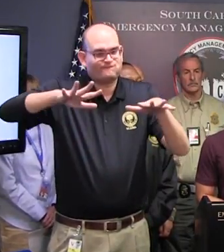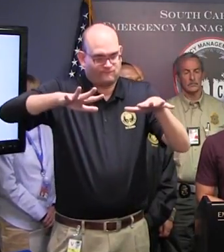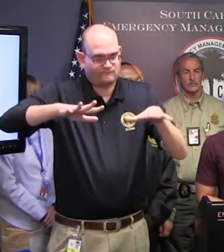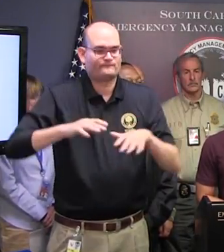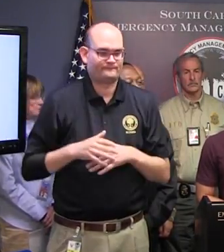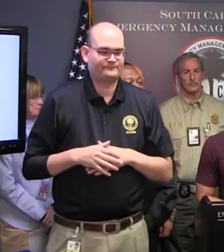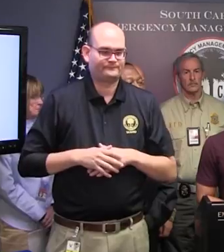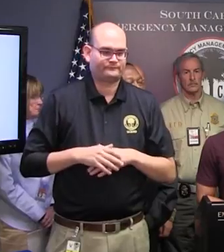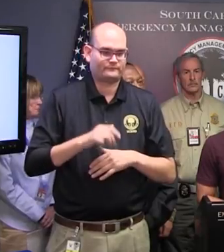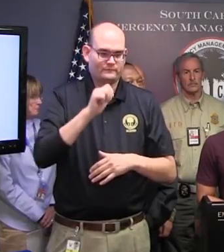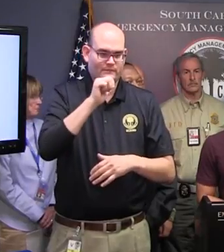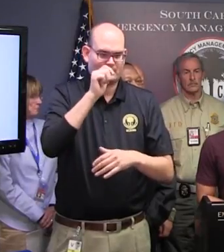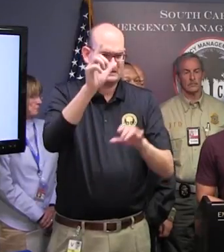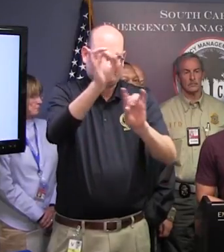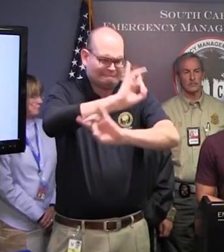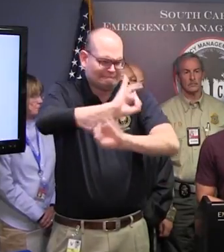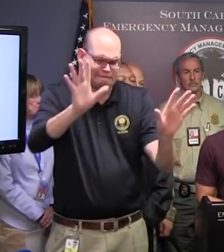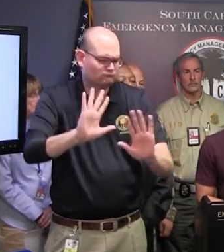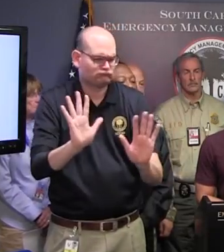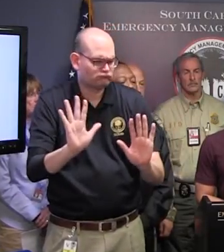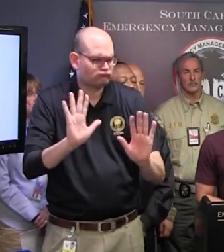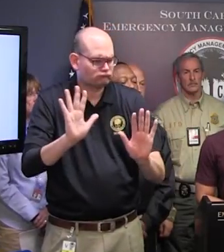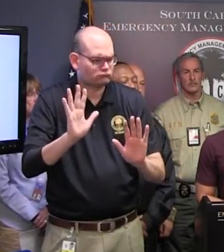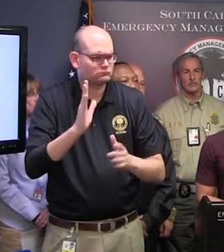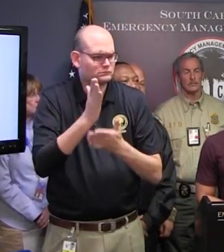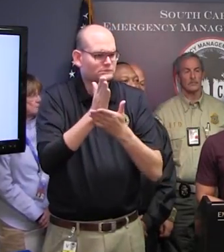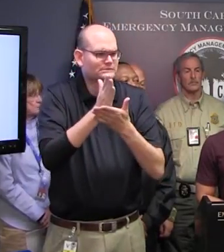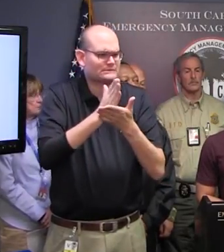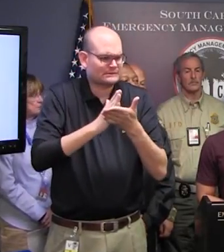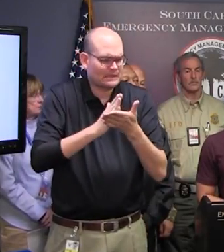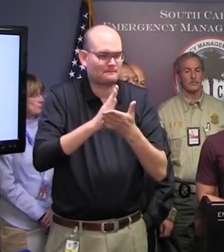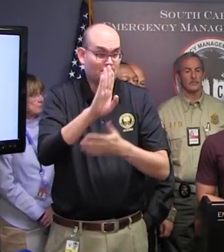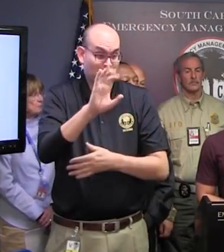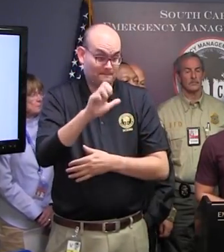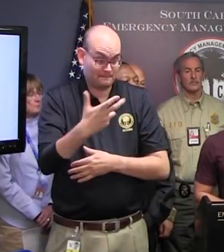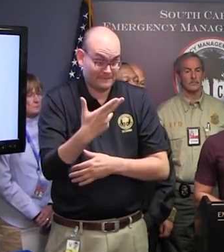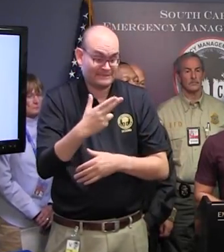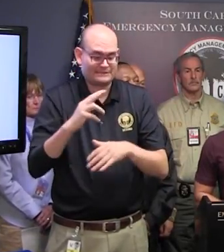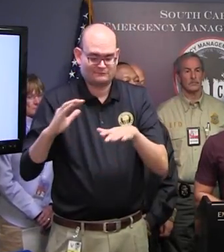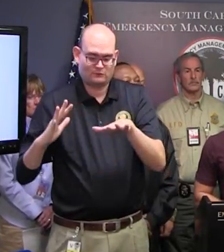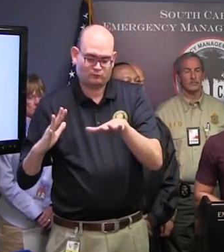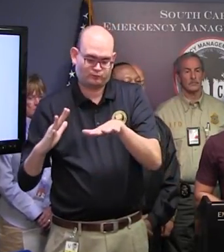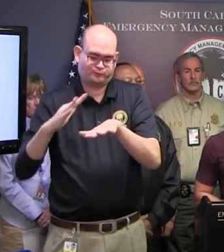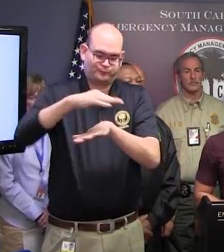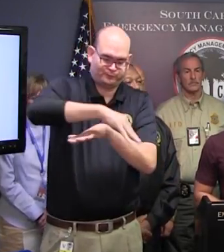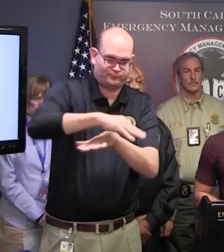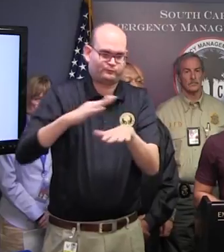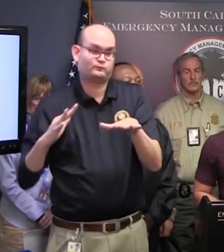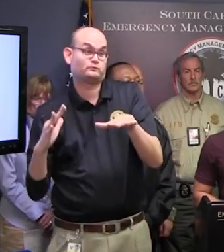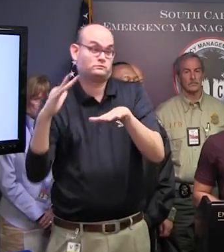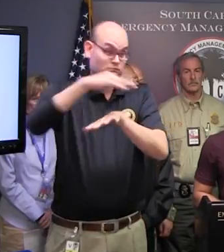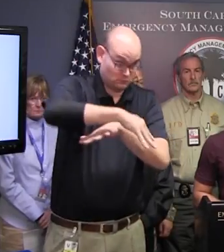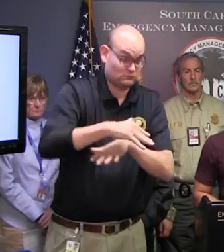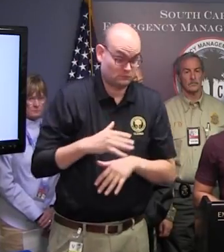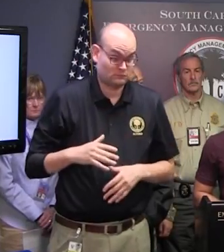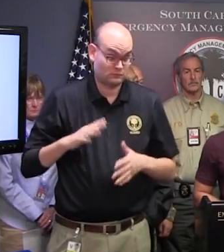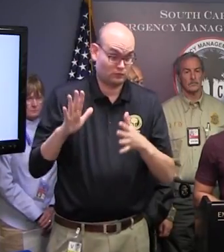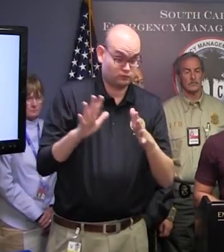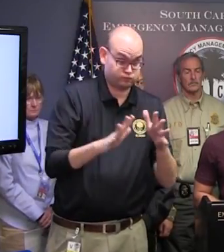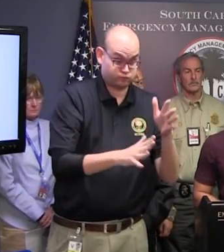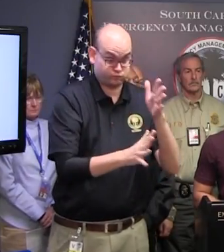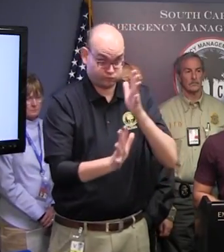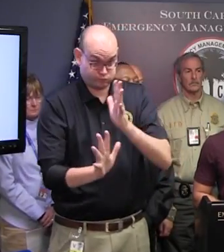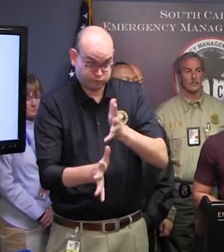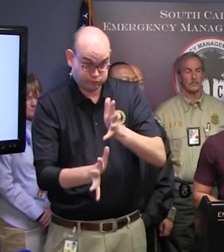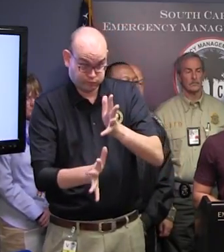roads, and dunes, and severe beach erosion could occur. For the winds, tropical storm force wind gusts are expected to develop tonight and persist